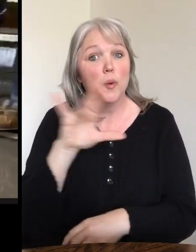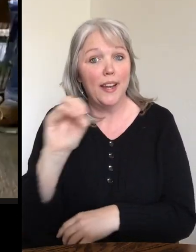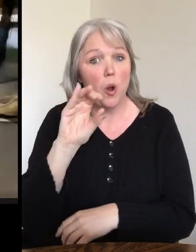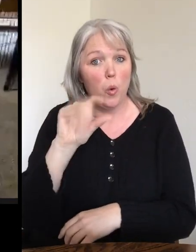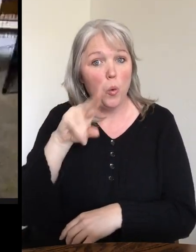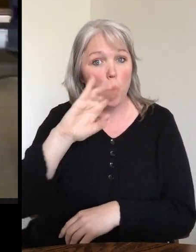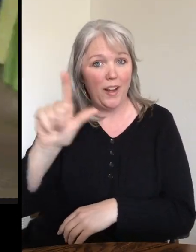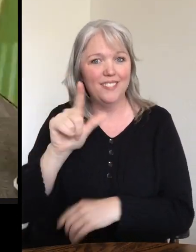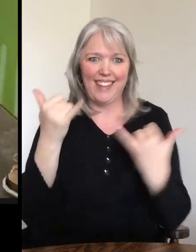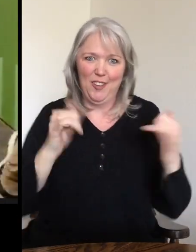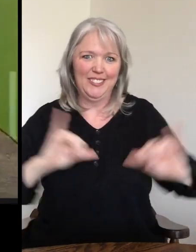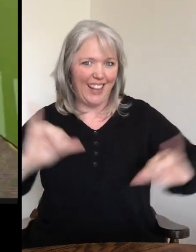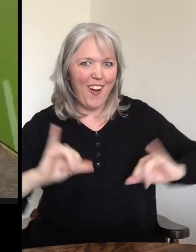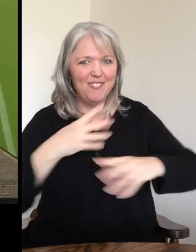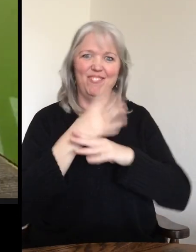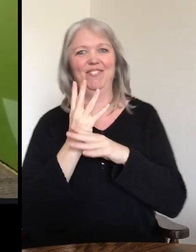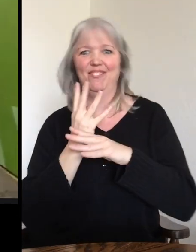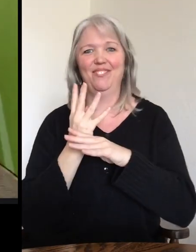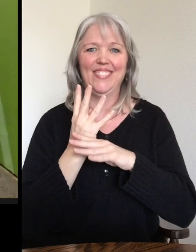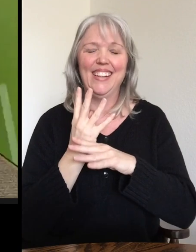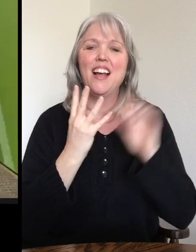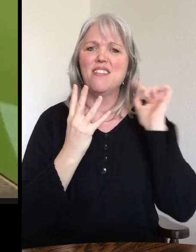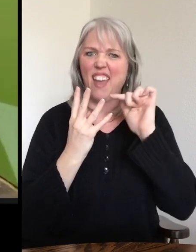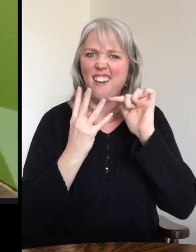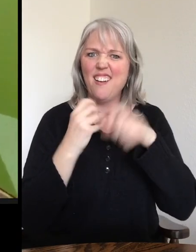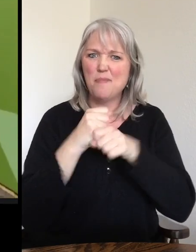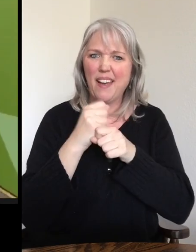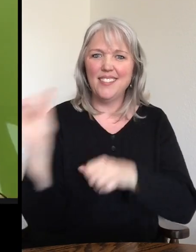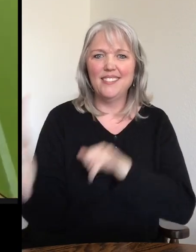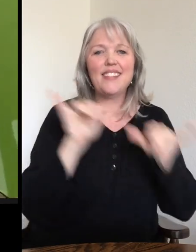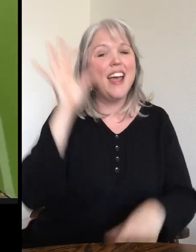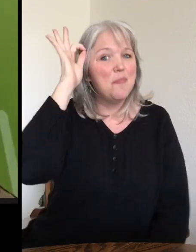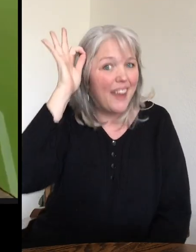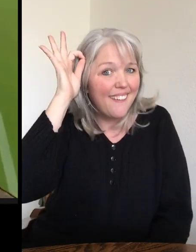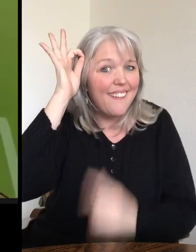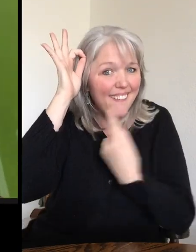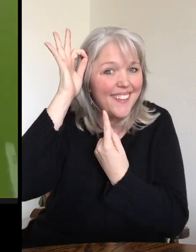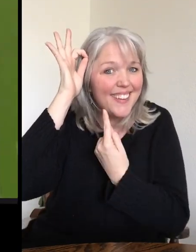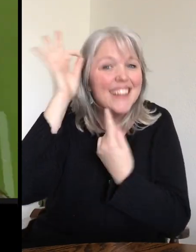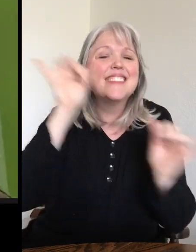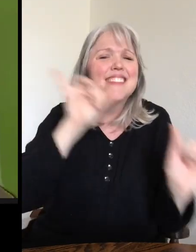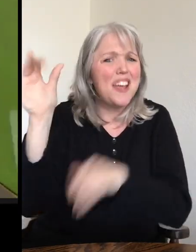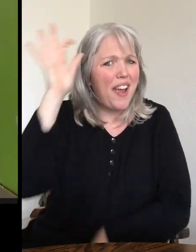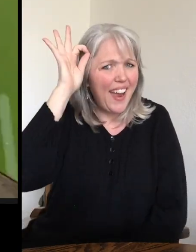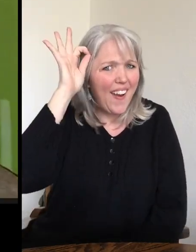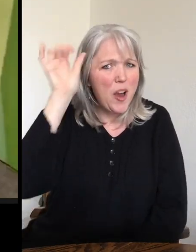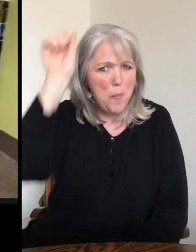which he is showing off so nicely right now, are made of the same stuff that our hair is. And just like our hair, it is very firmly